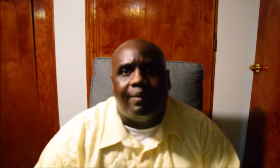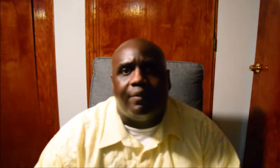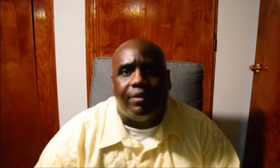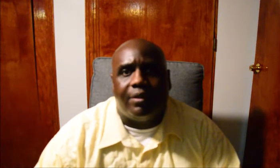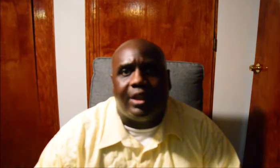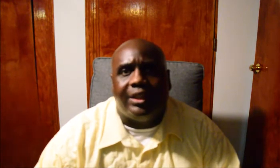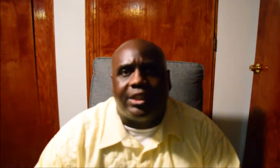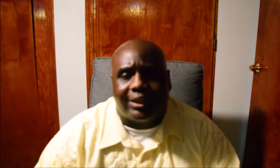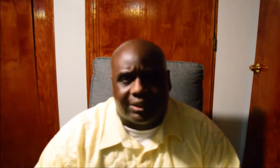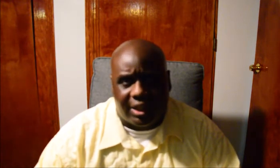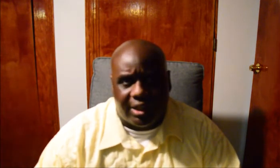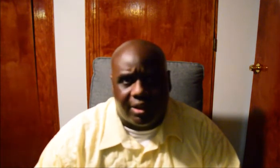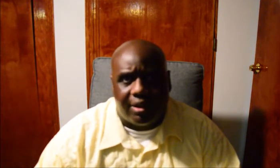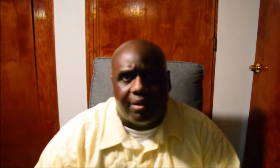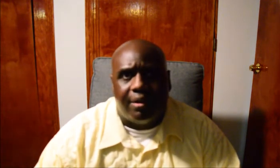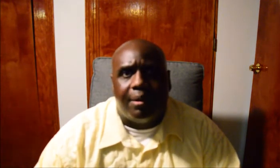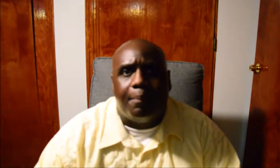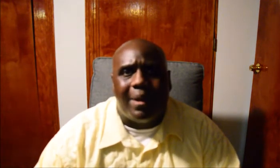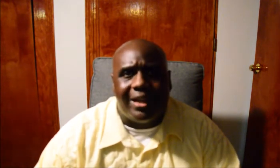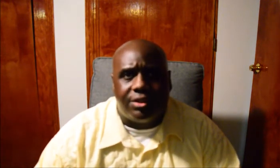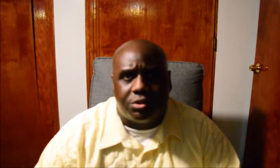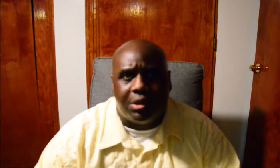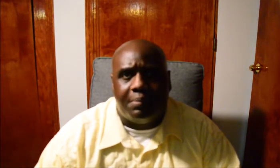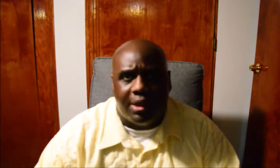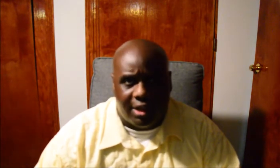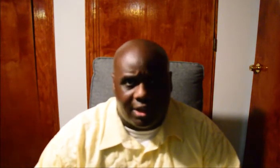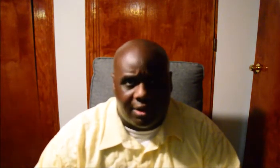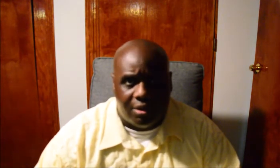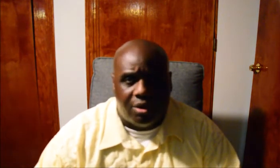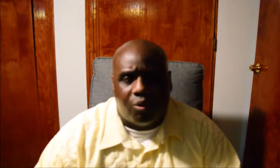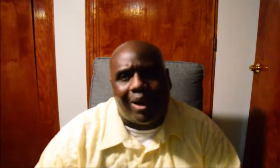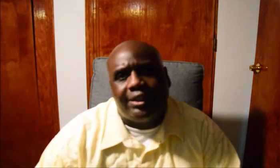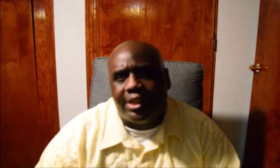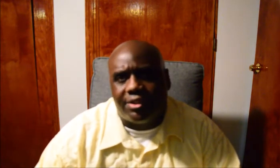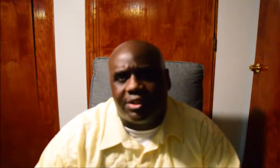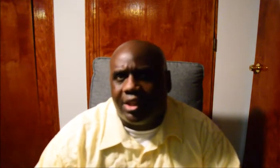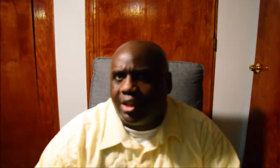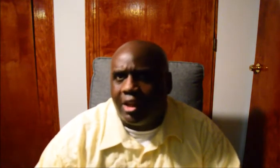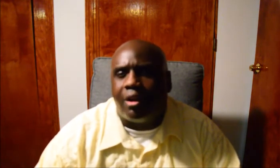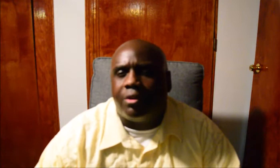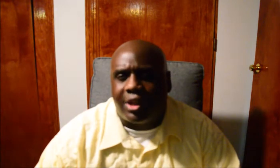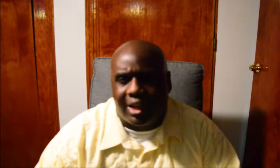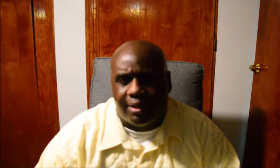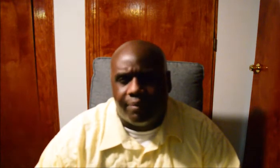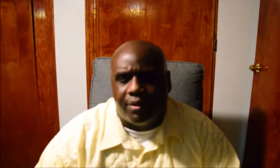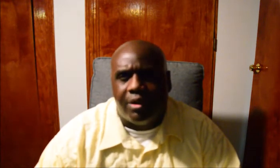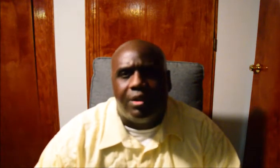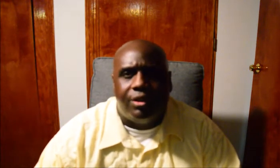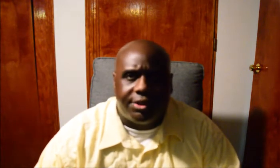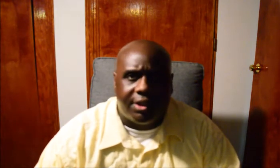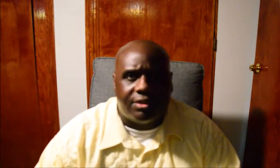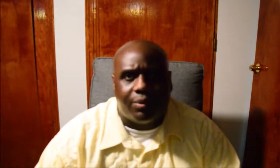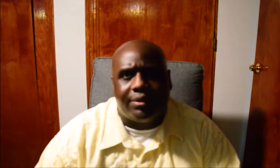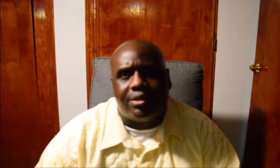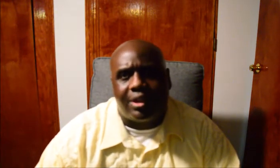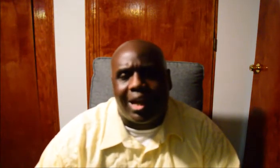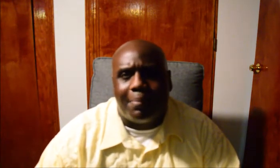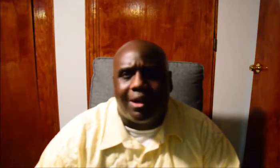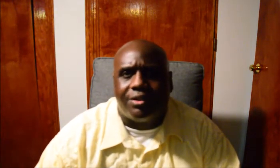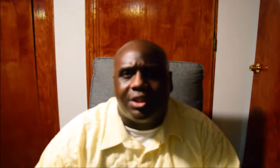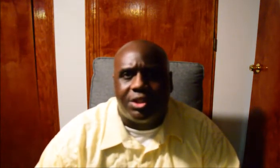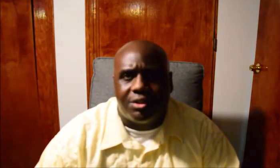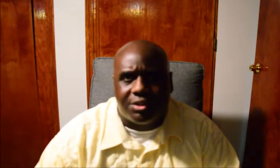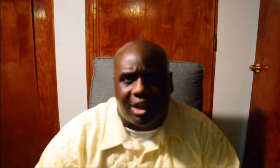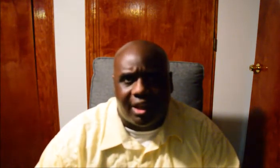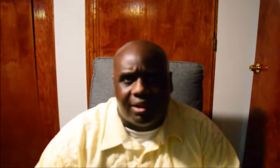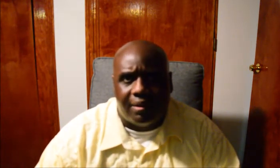ingesting mainstream media, watching CNN all day, listening to what these lying